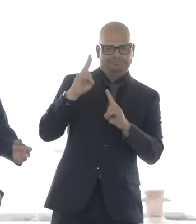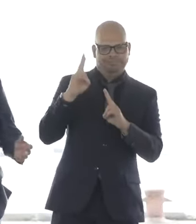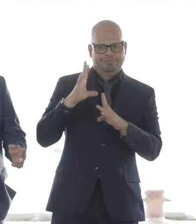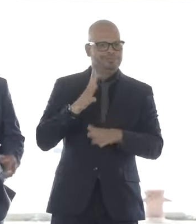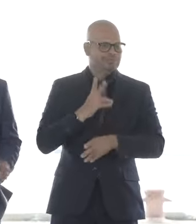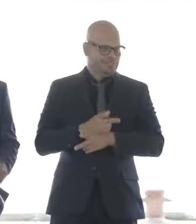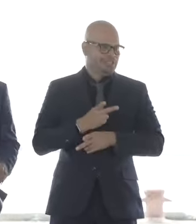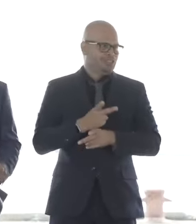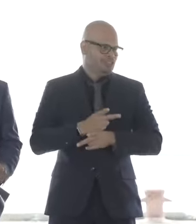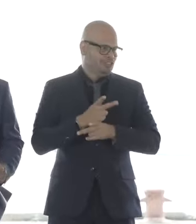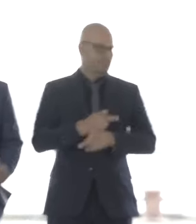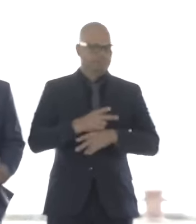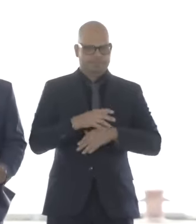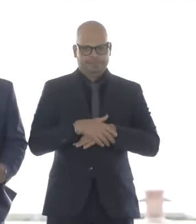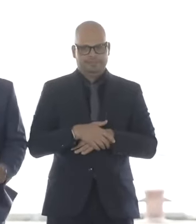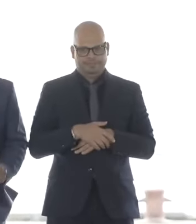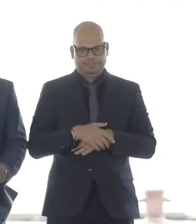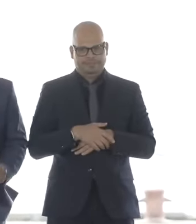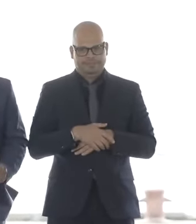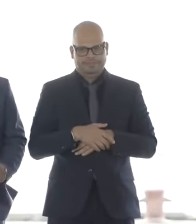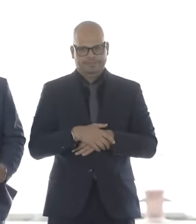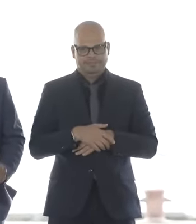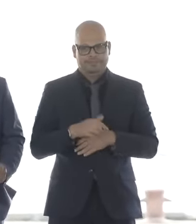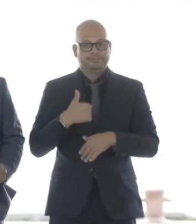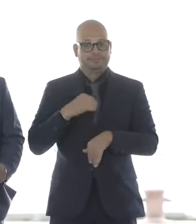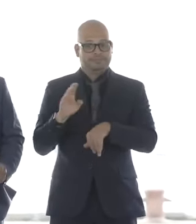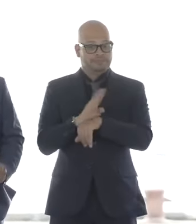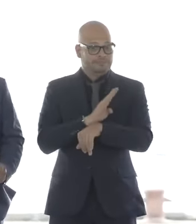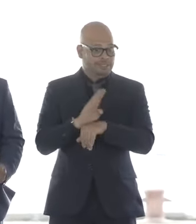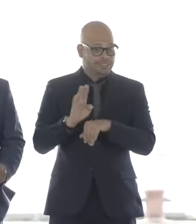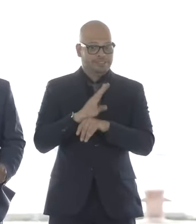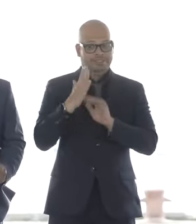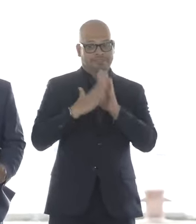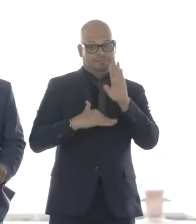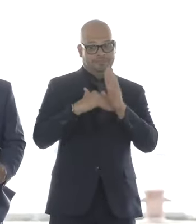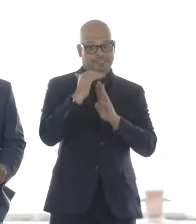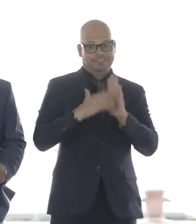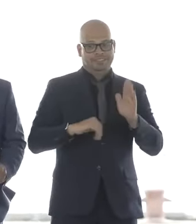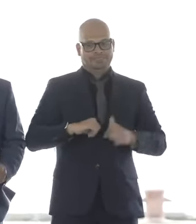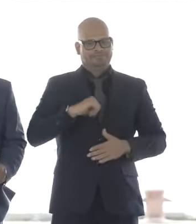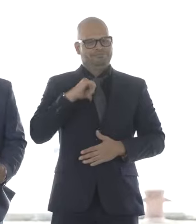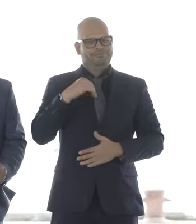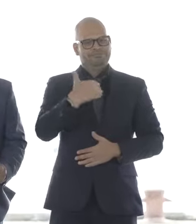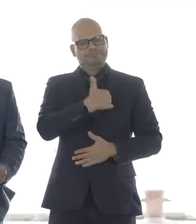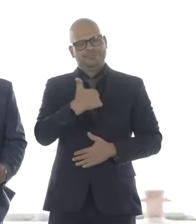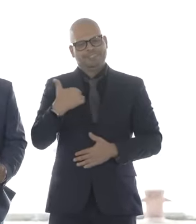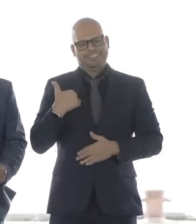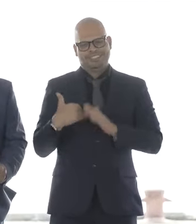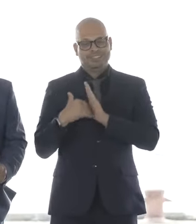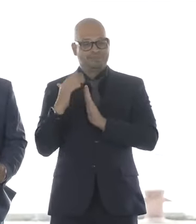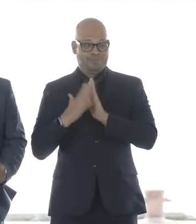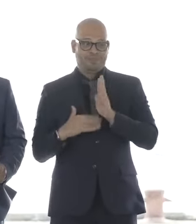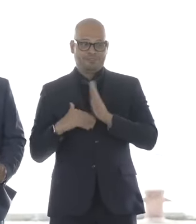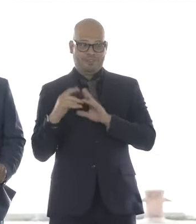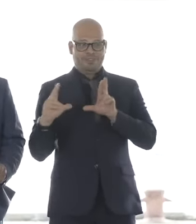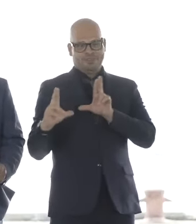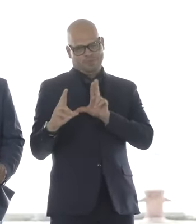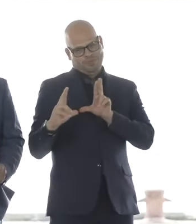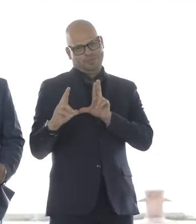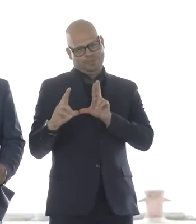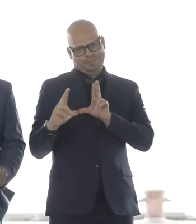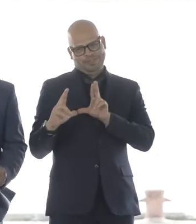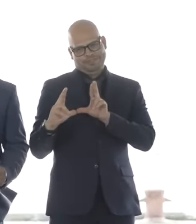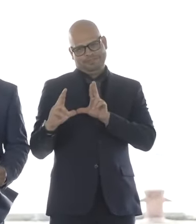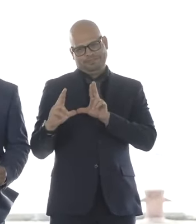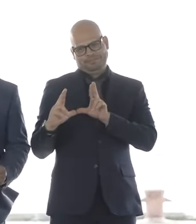industrial painter myself, proud member of DC35, the Panthers and Light Trades Union, I personally had the privilege